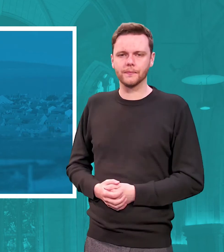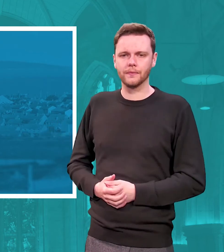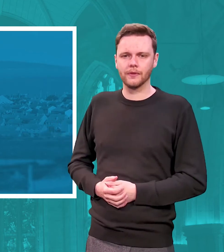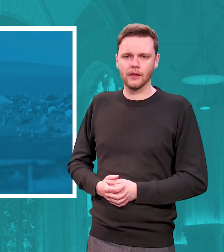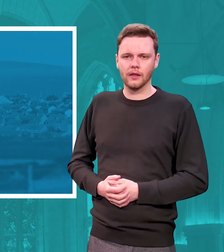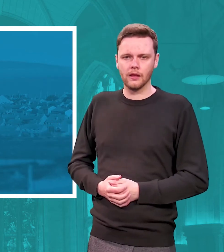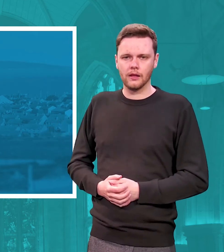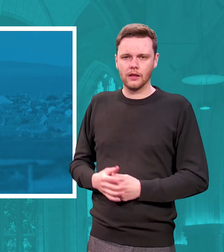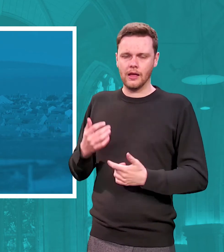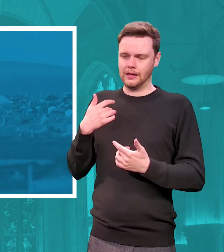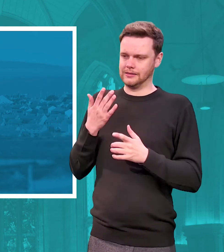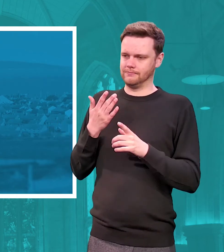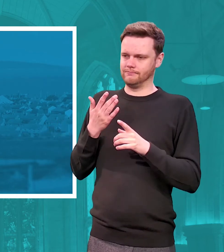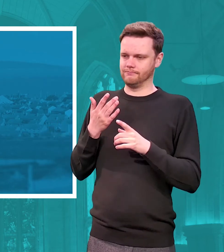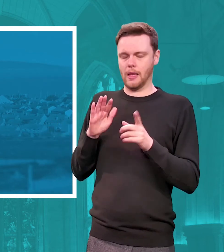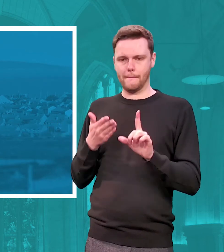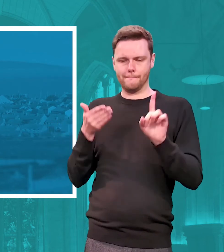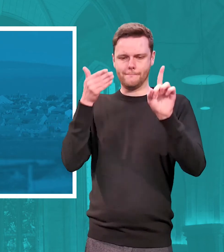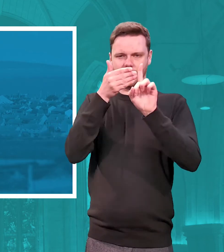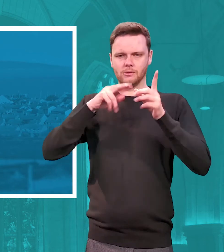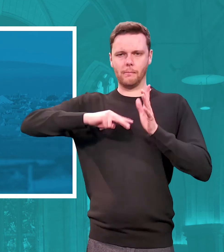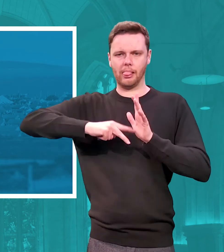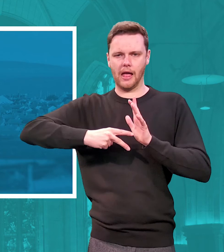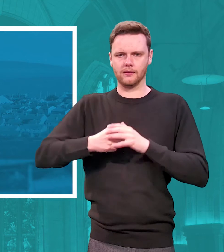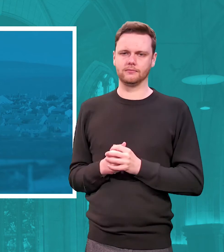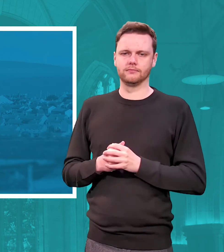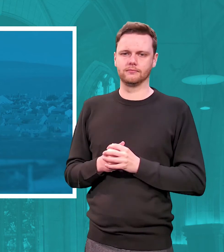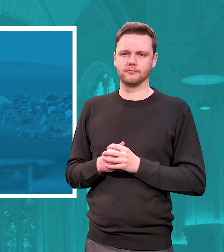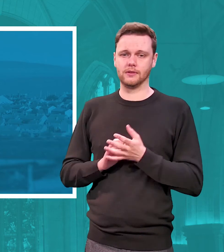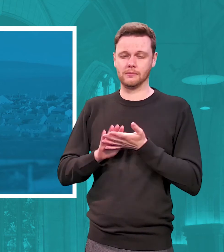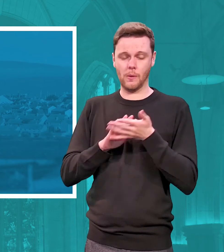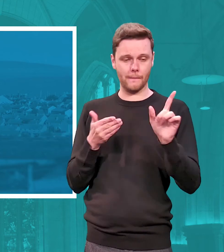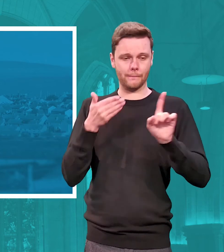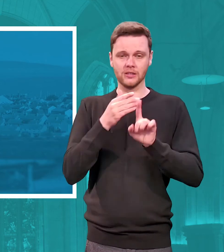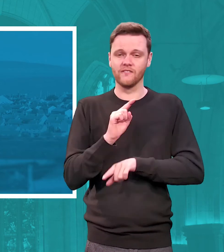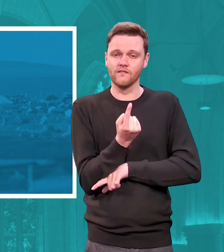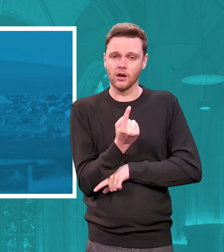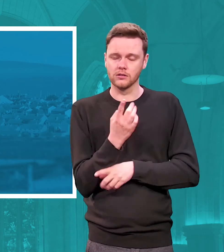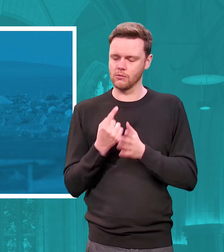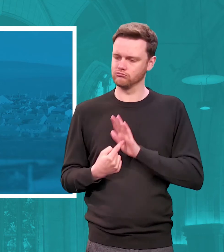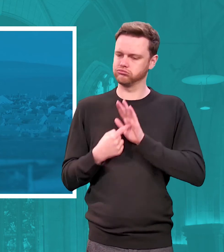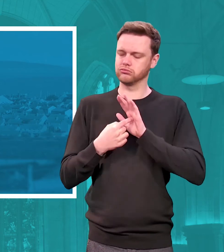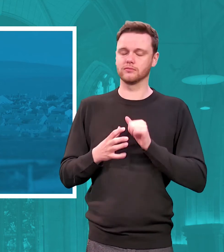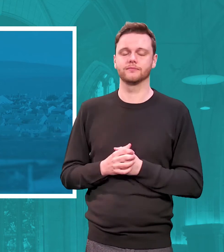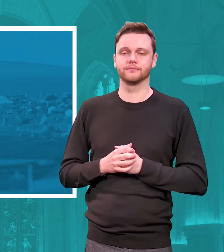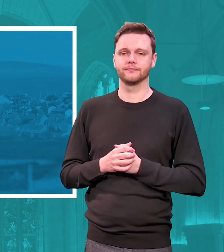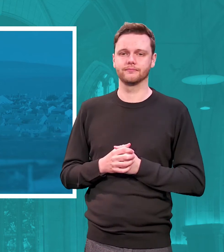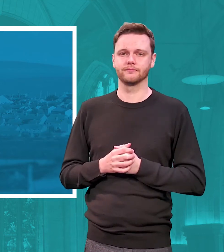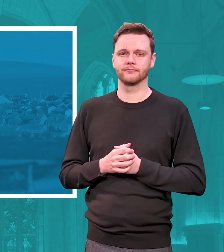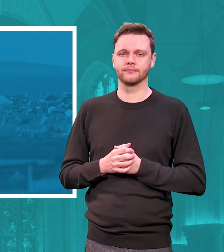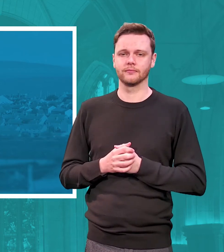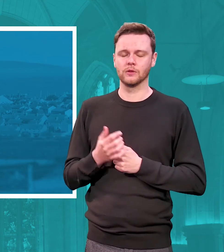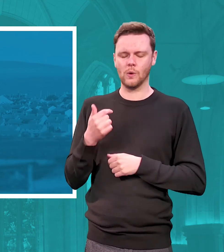it's a mission plan it's about mission first and foremost so here's the question